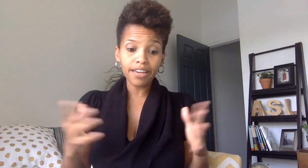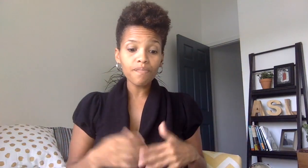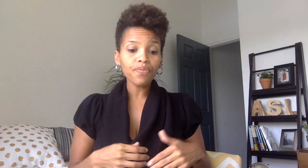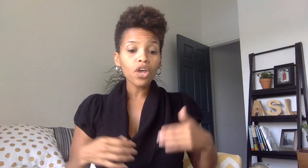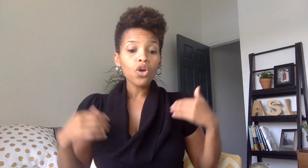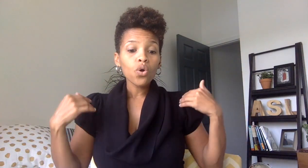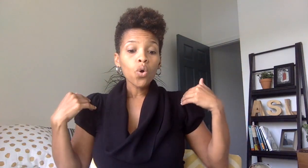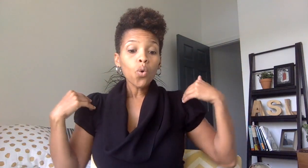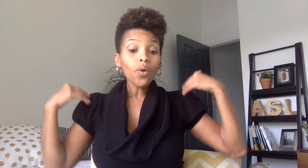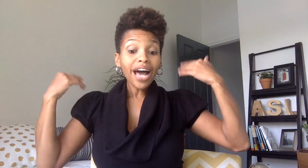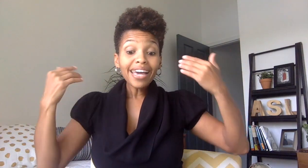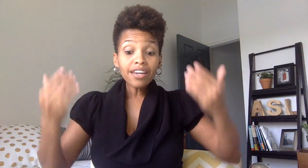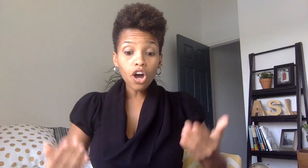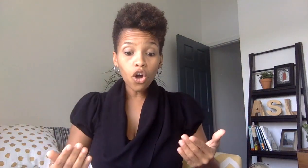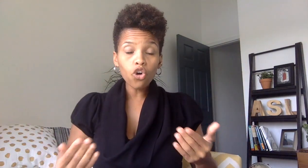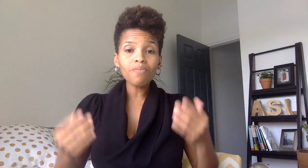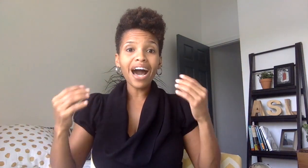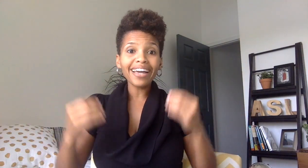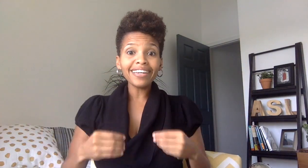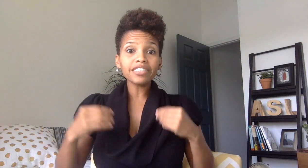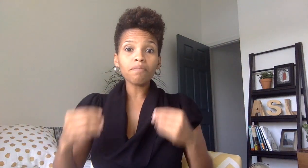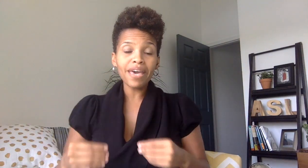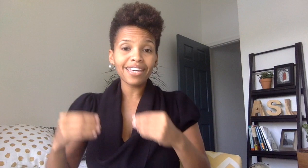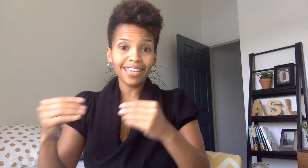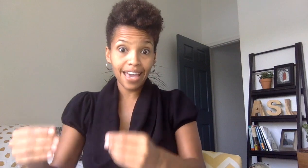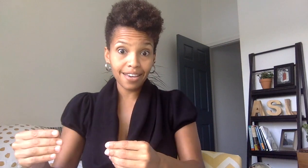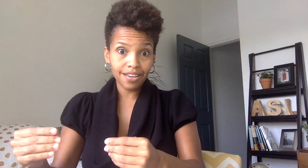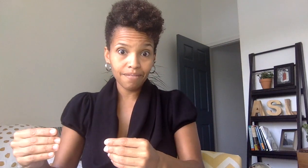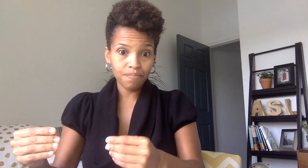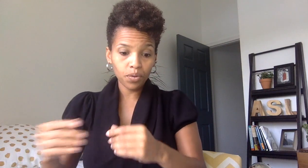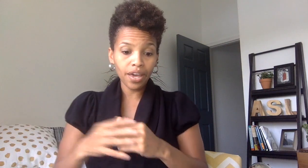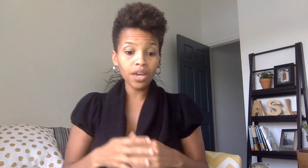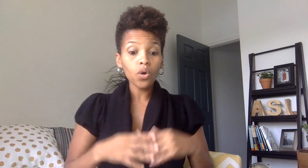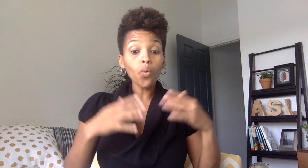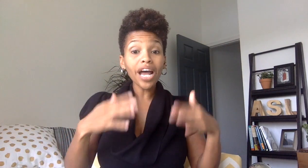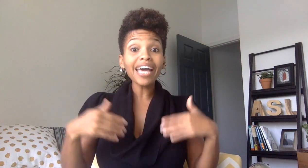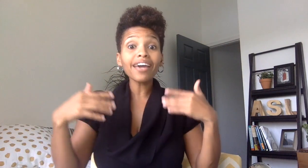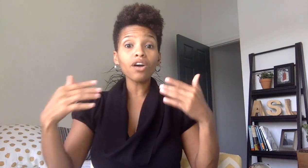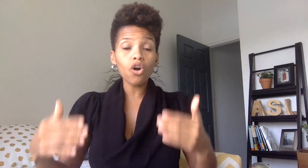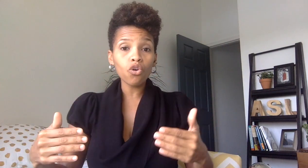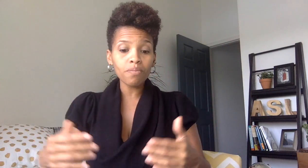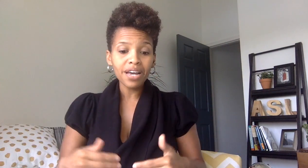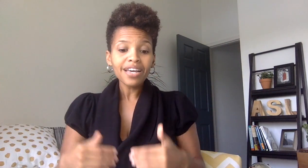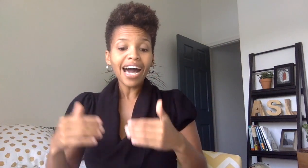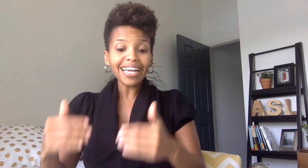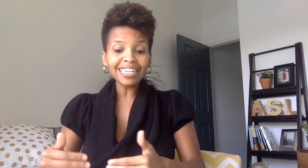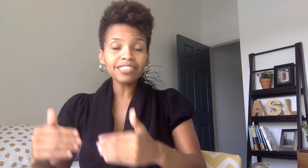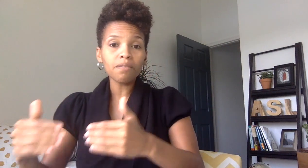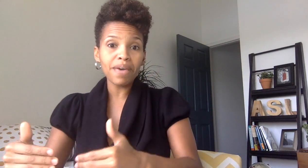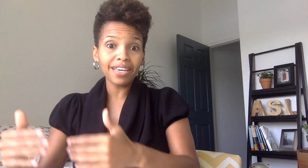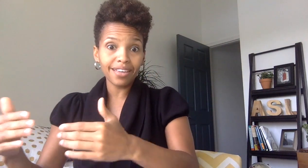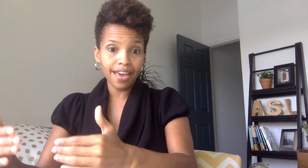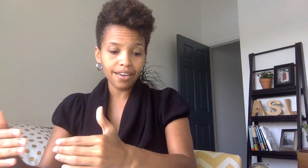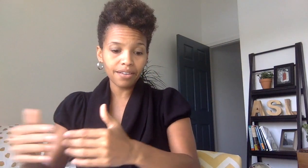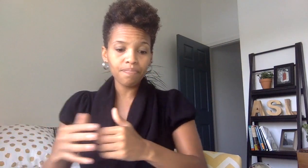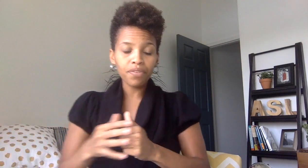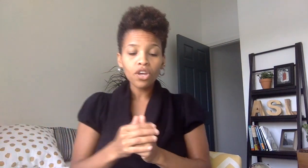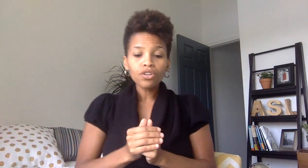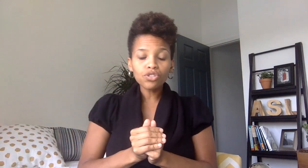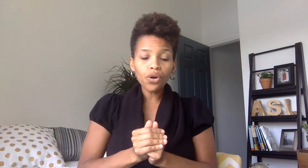when I get home I need to bake a cake okay when I get home I need to bake a cake so